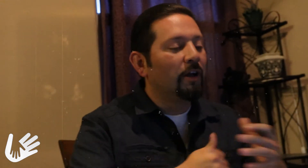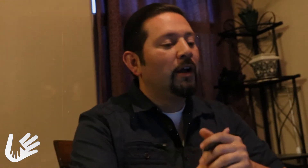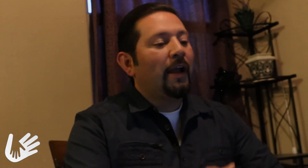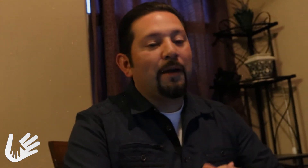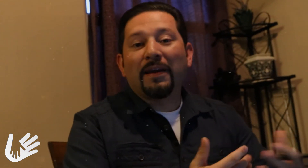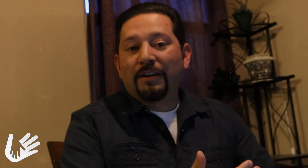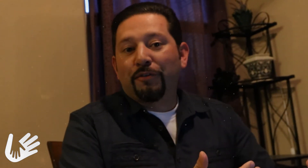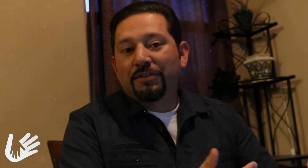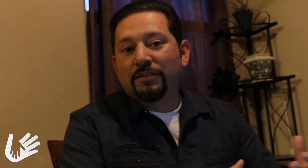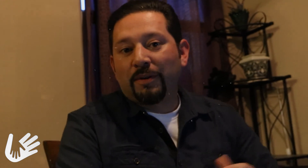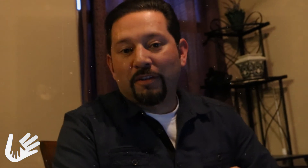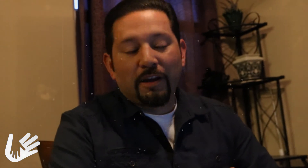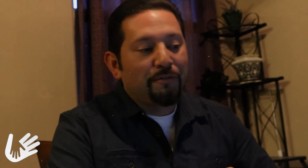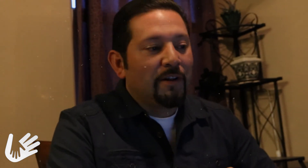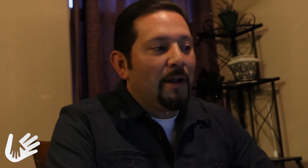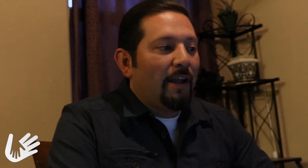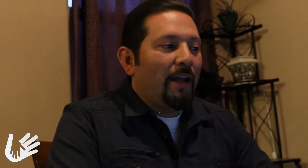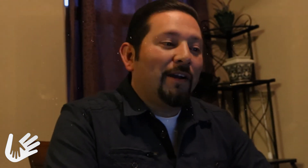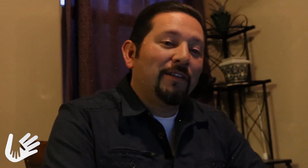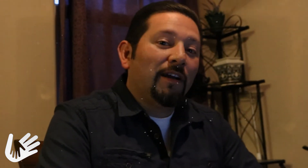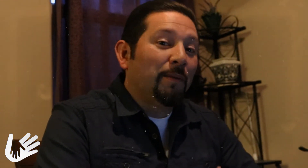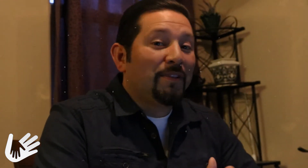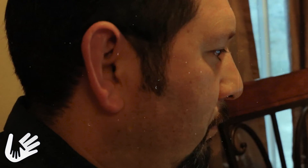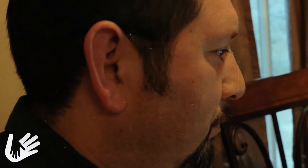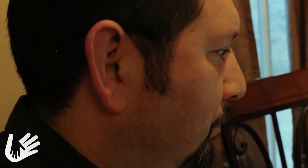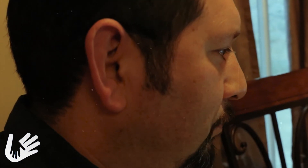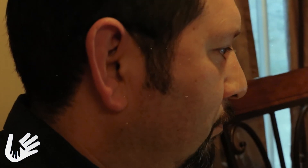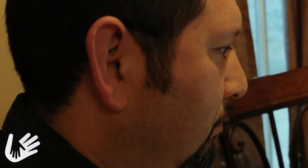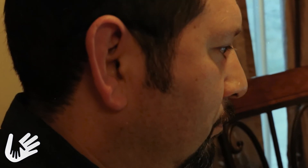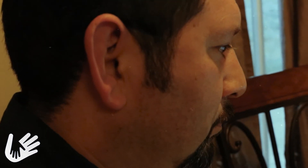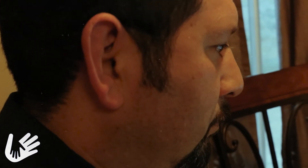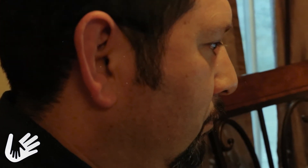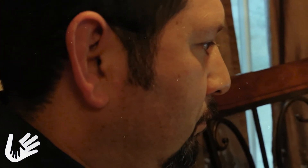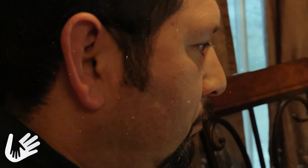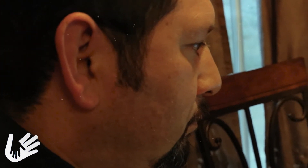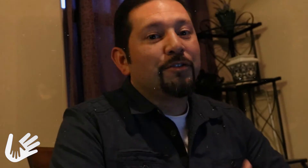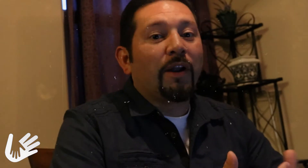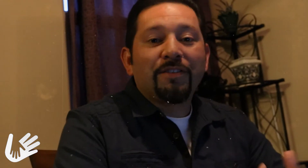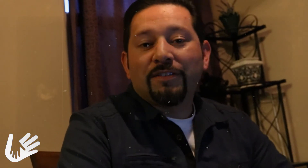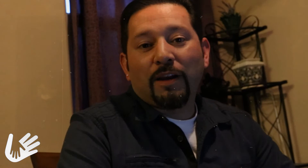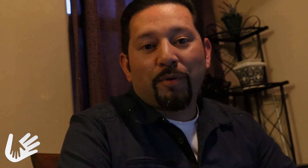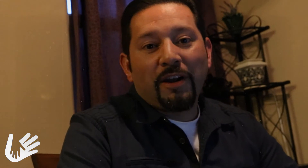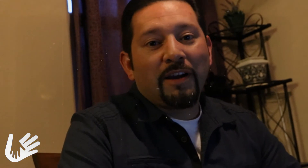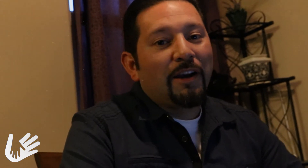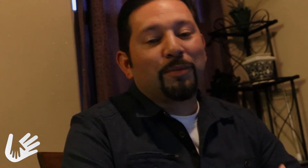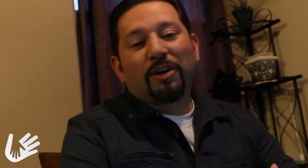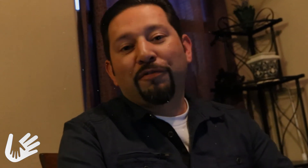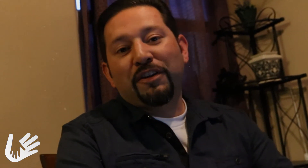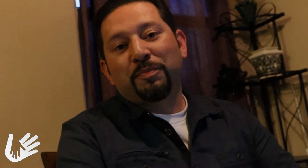and make a difference in somebody's life. And let me tell you, it's not easy. So I decided to take a break. I jumped on a Facebook